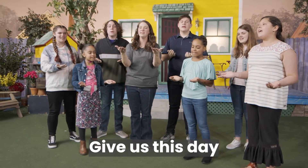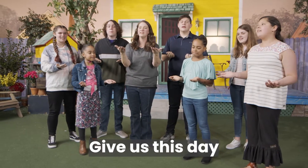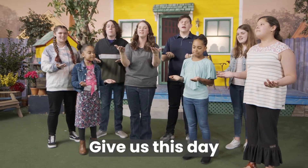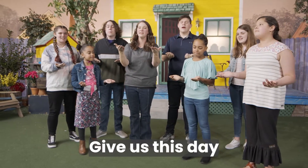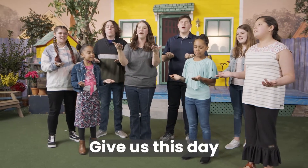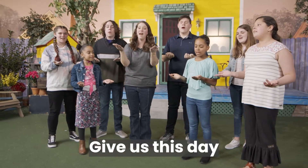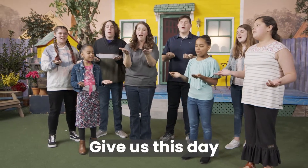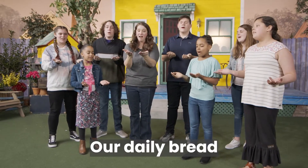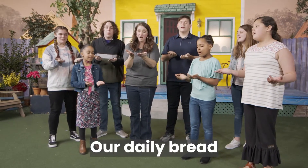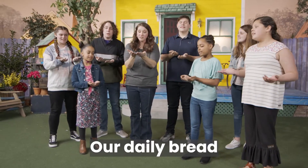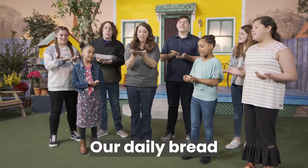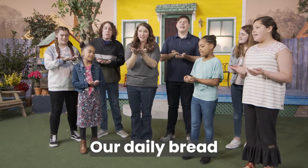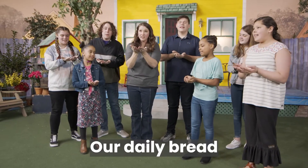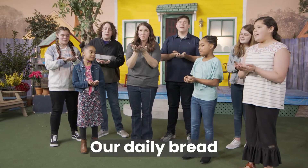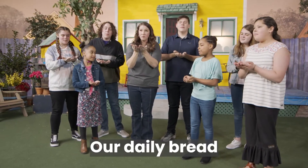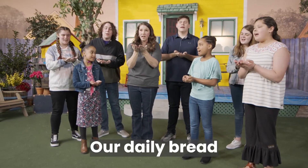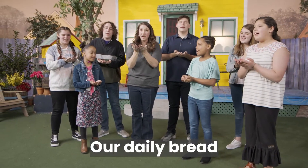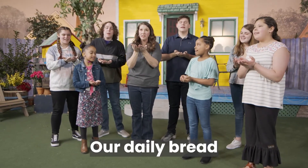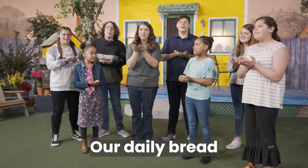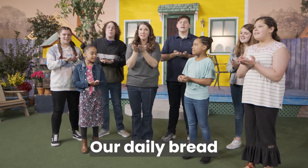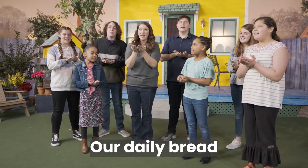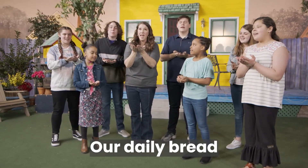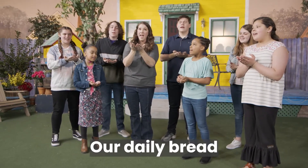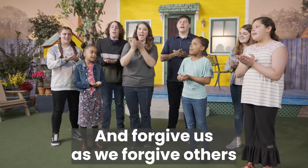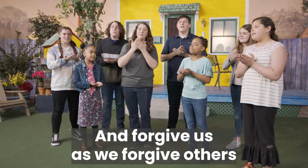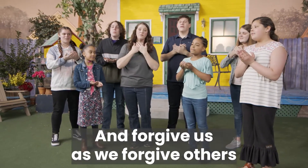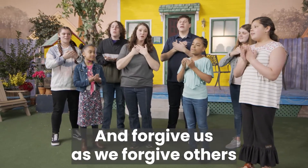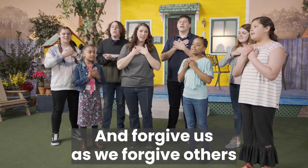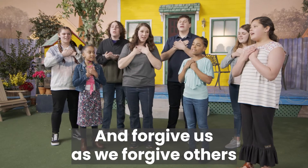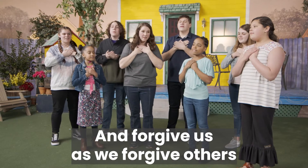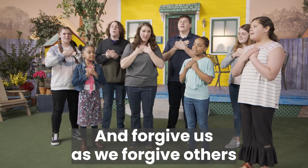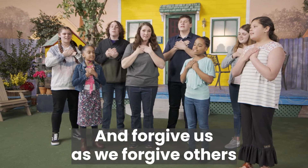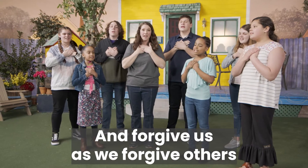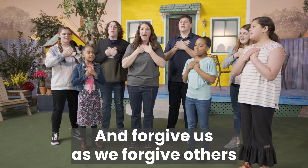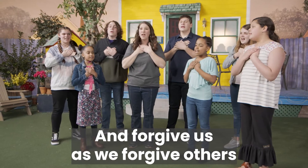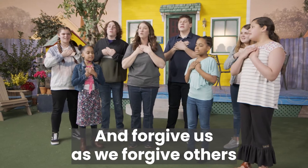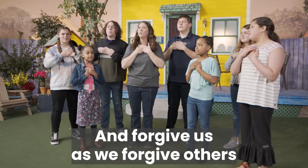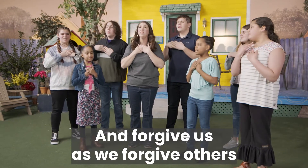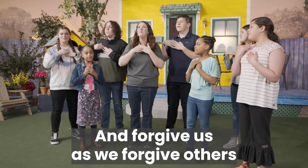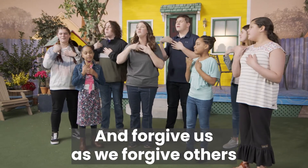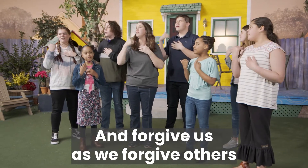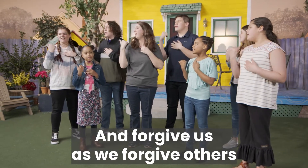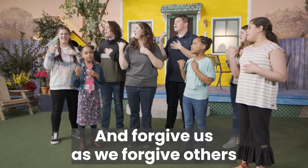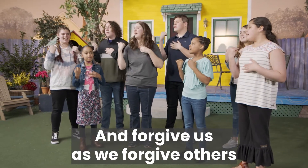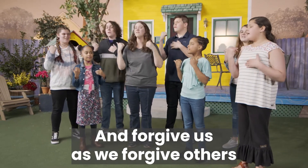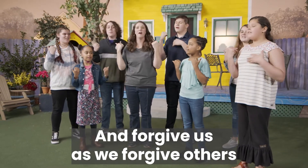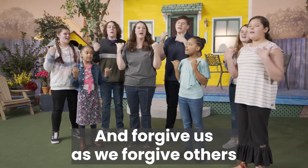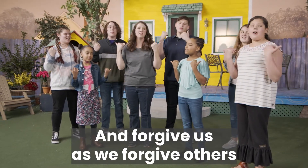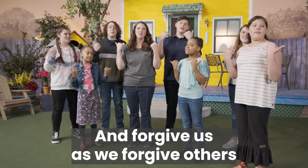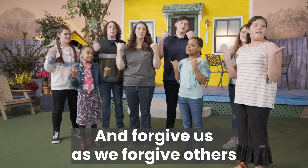our daily bread, and forgive us as we forgive others.